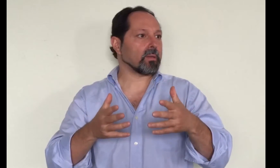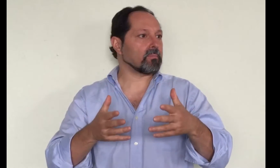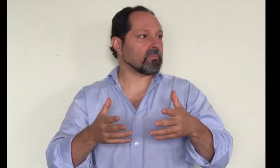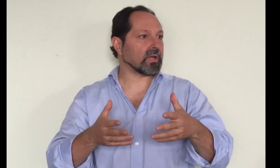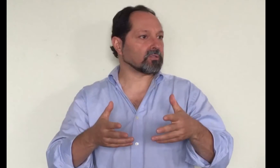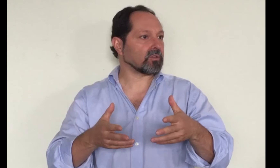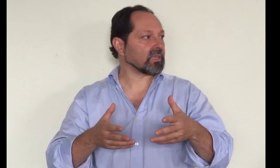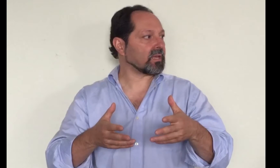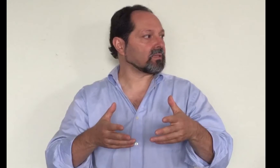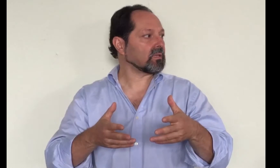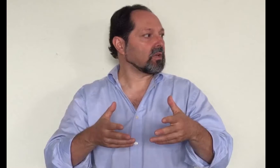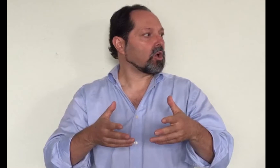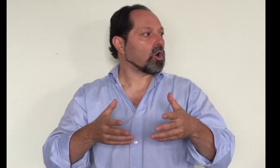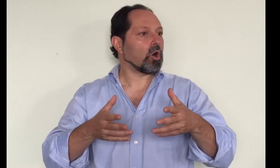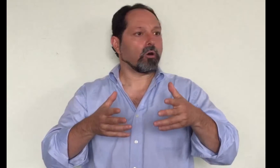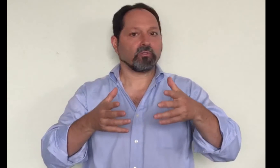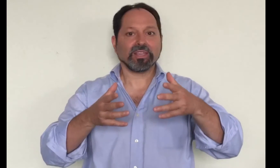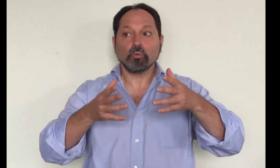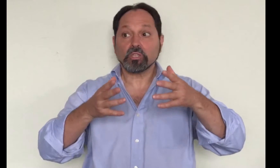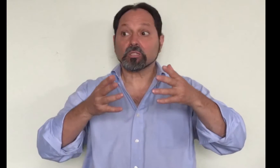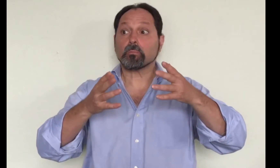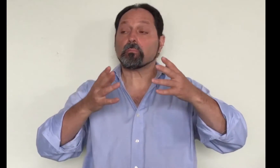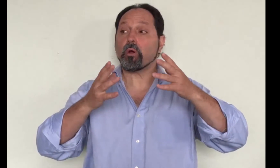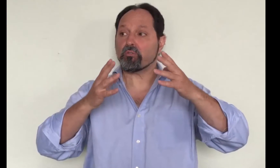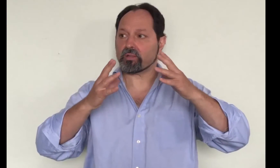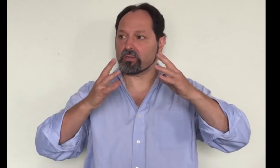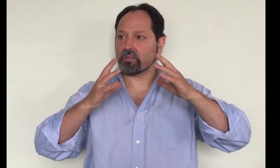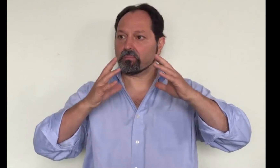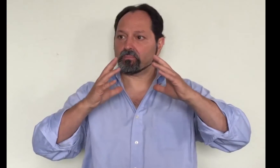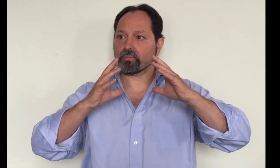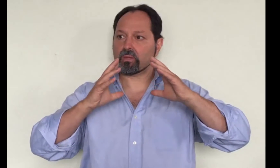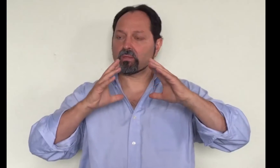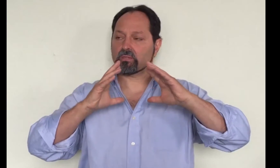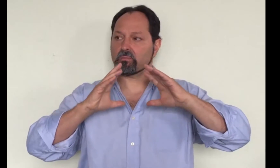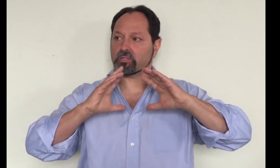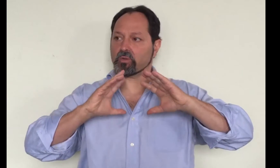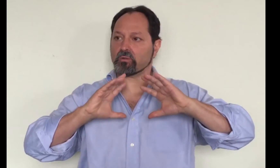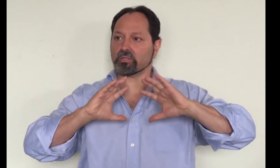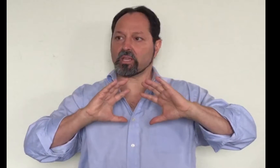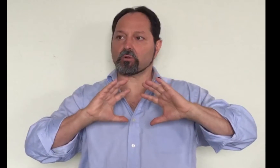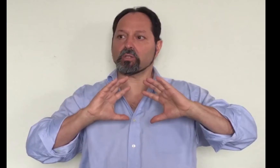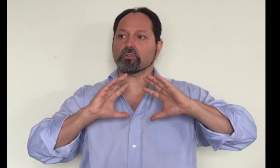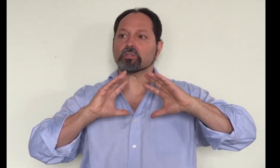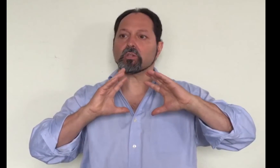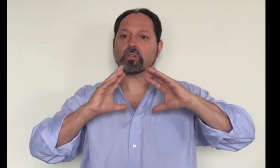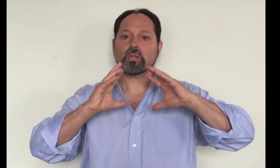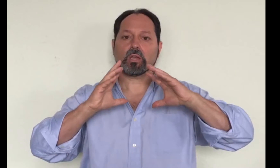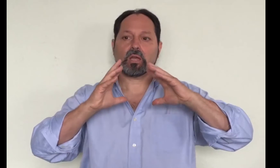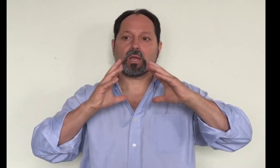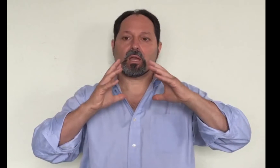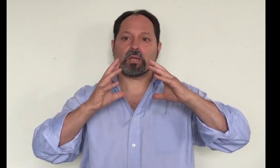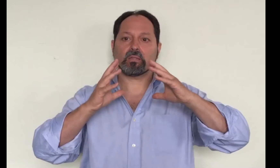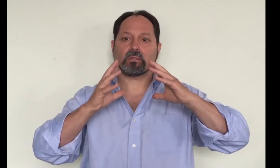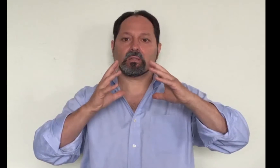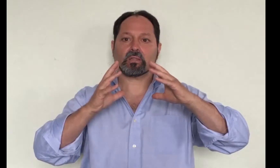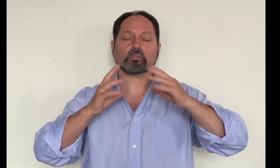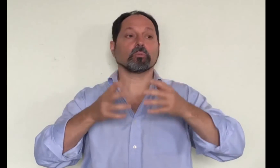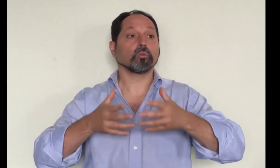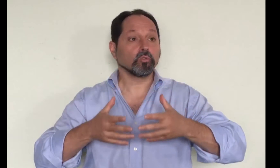by Sutherland of which is perfectly symmetrical and synchronous and that reproduce